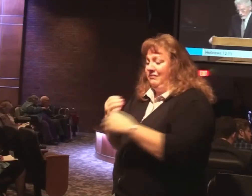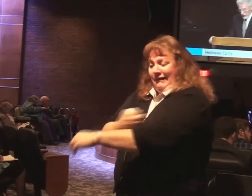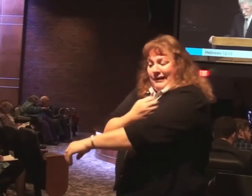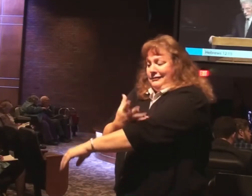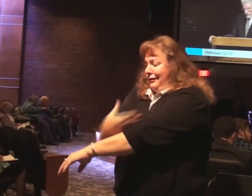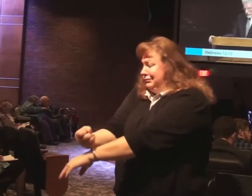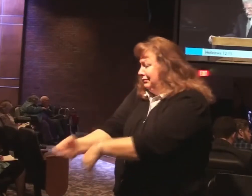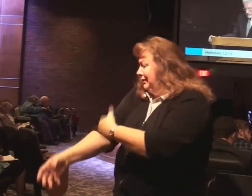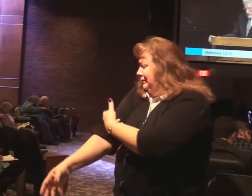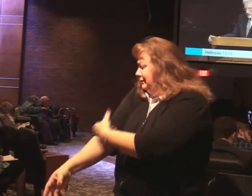forward.